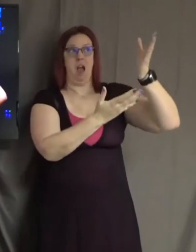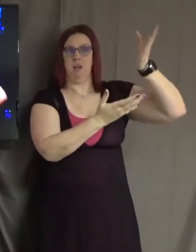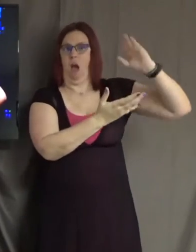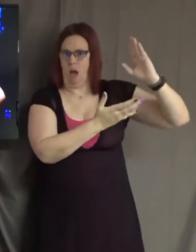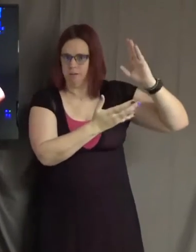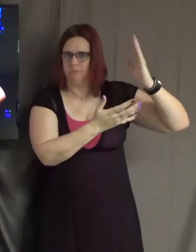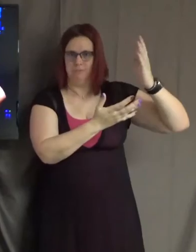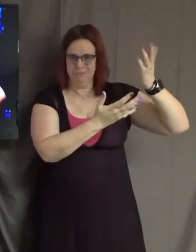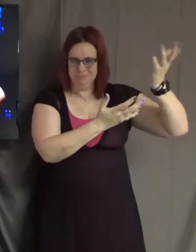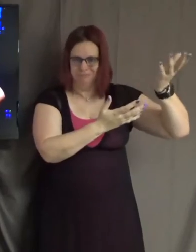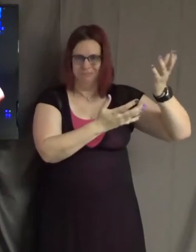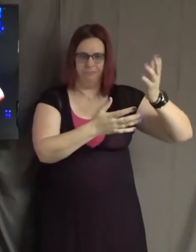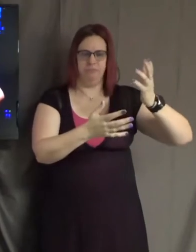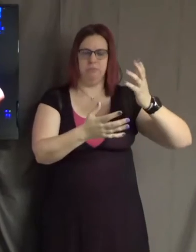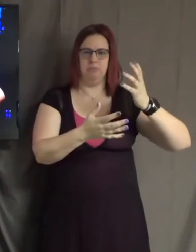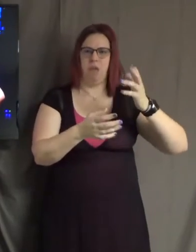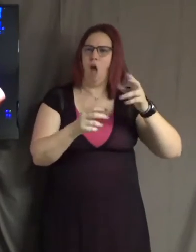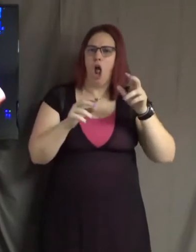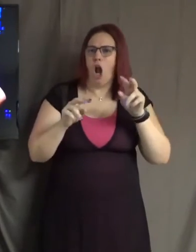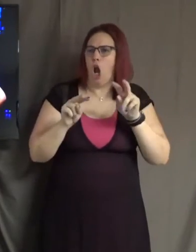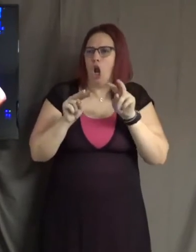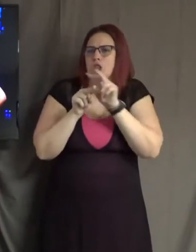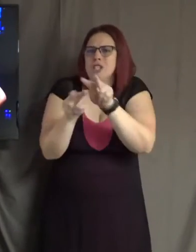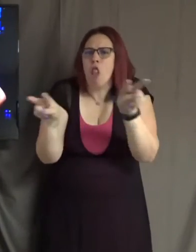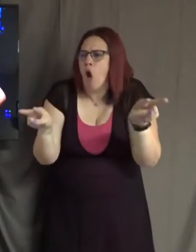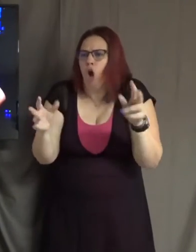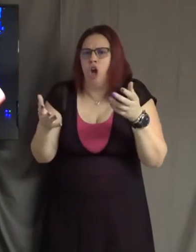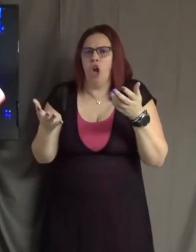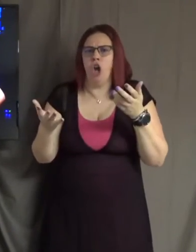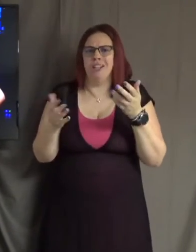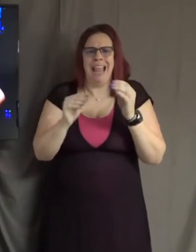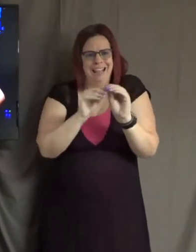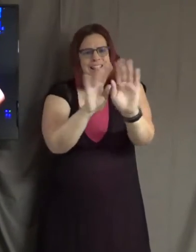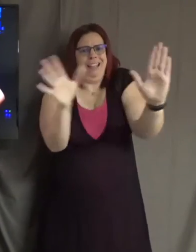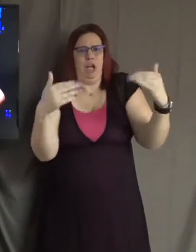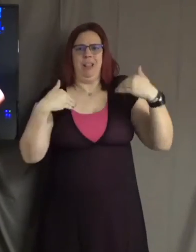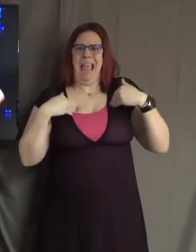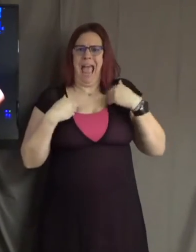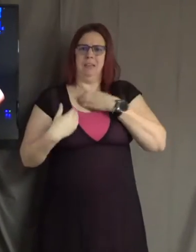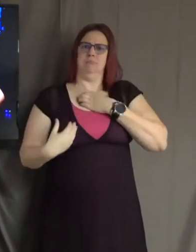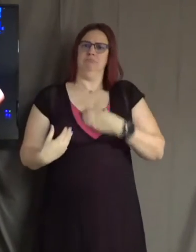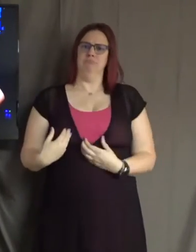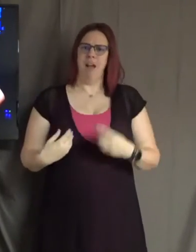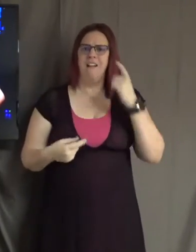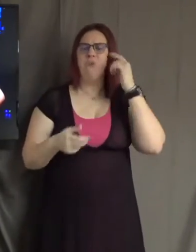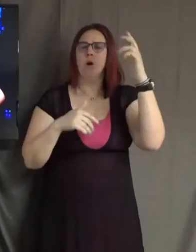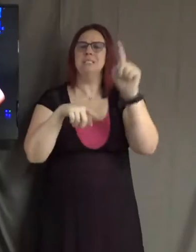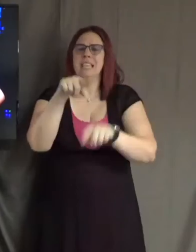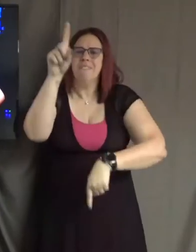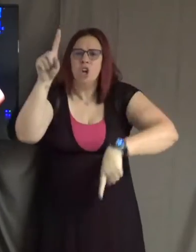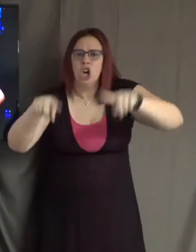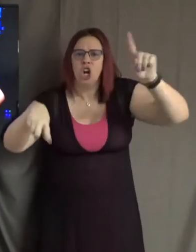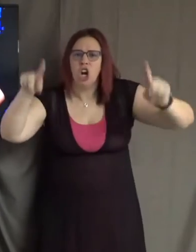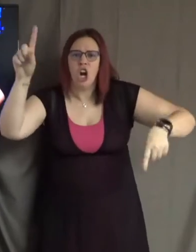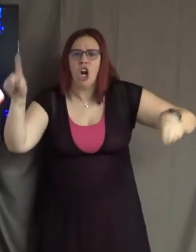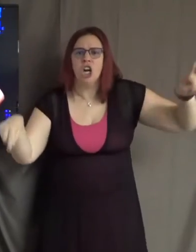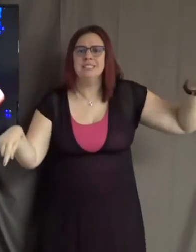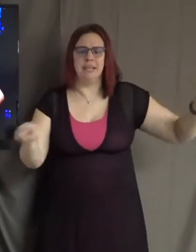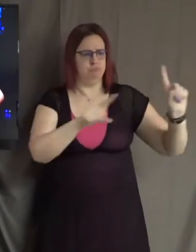well, just look around. It clearly has a desire for diversity. It clearly has no need for